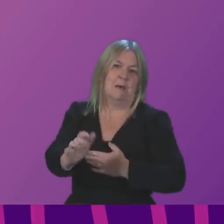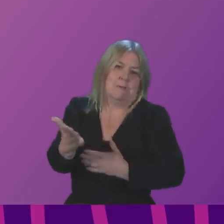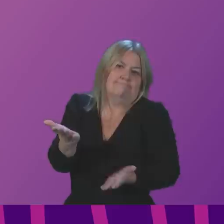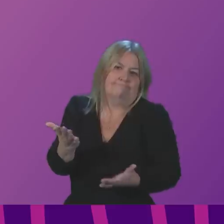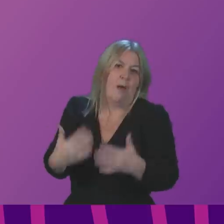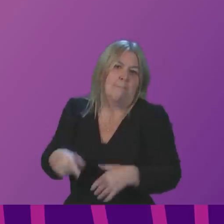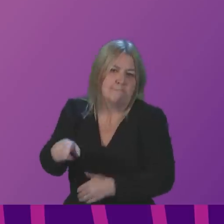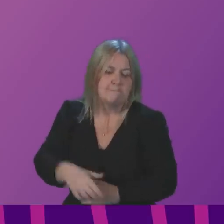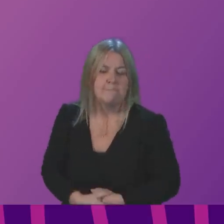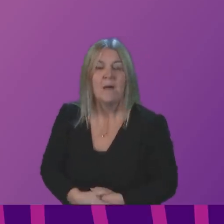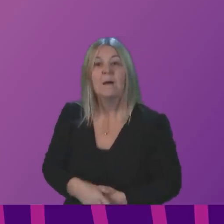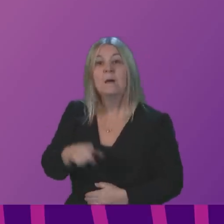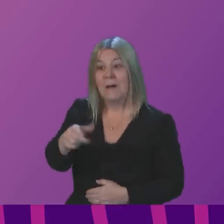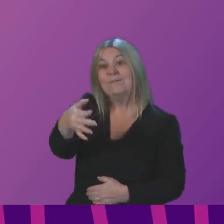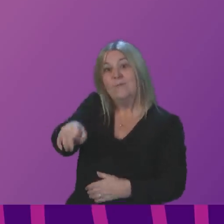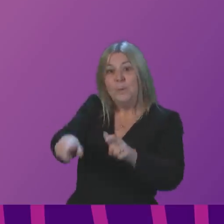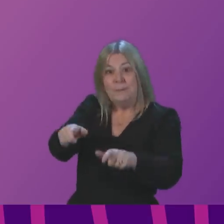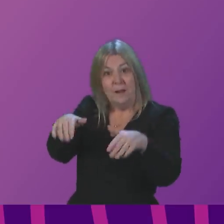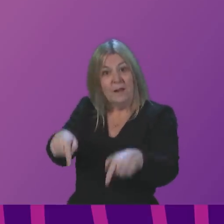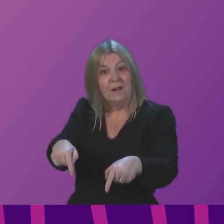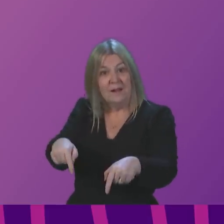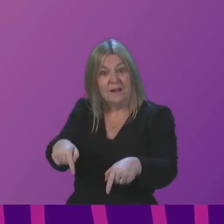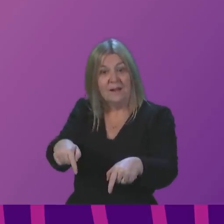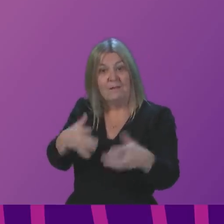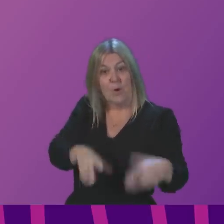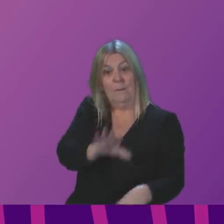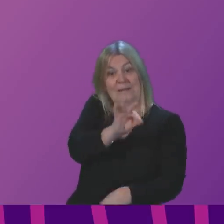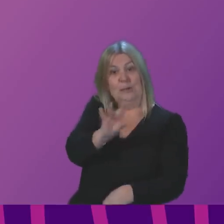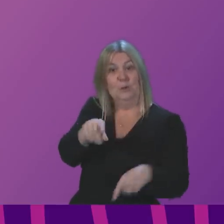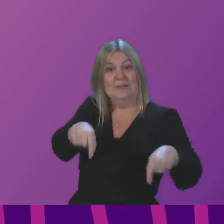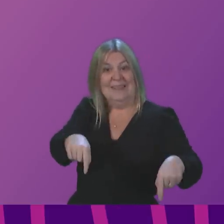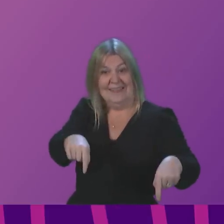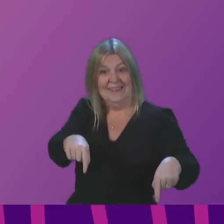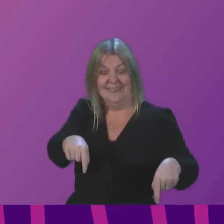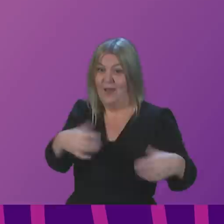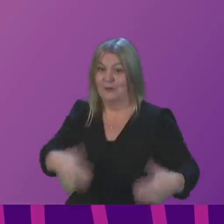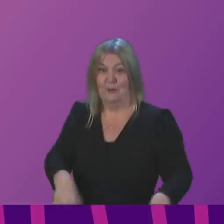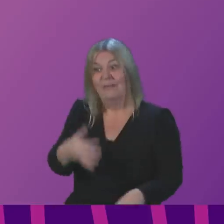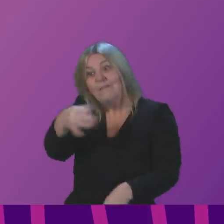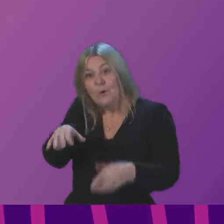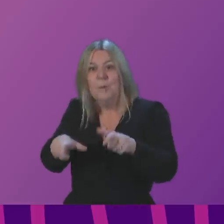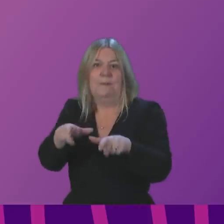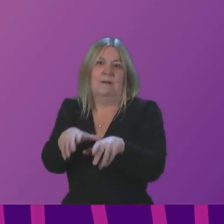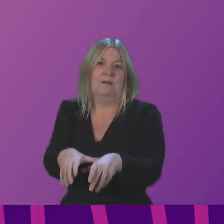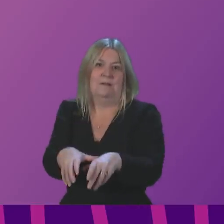a small number of people in that timescale, when the protocols and the guidance was being updated, wrongly got turned away